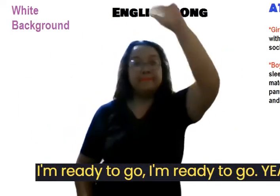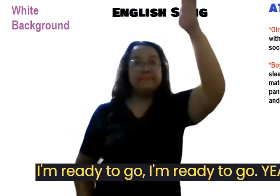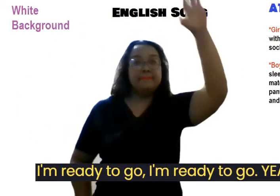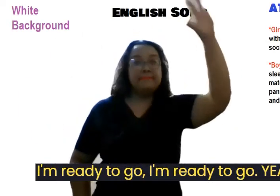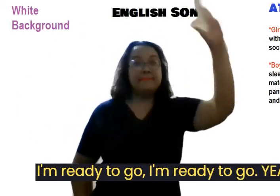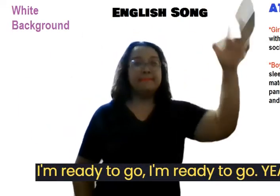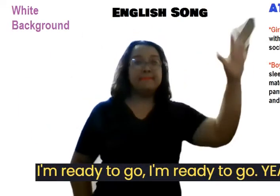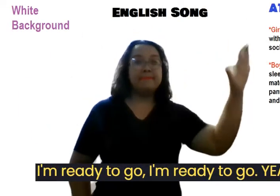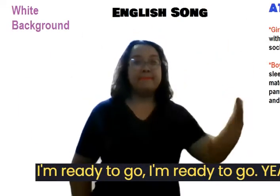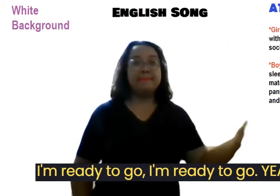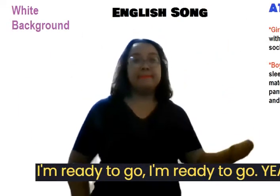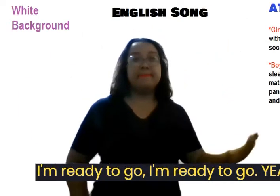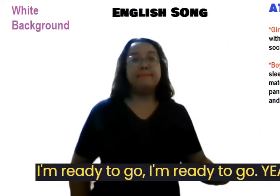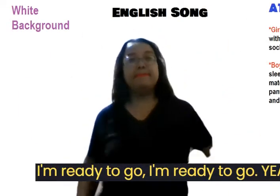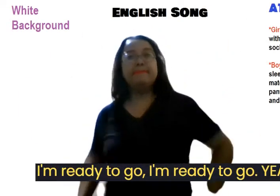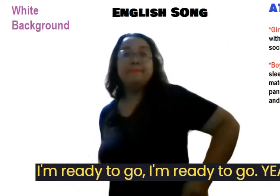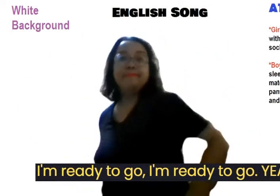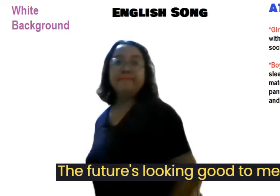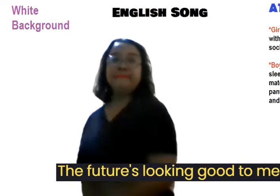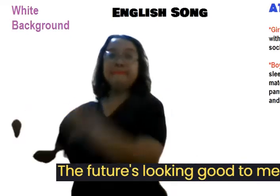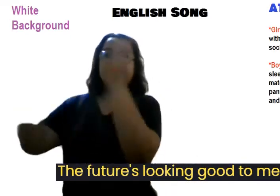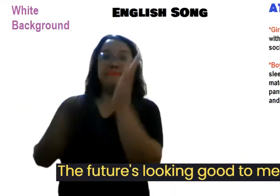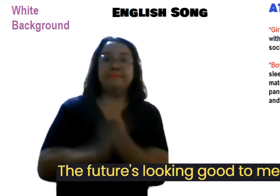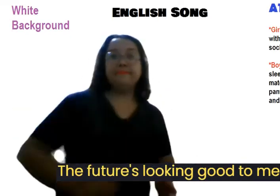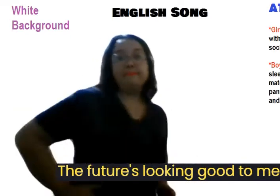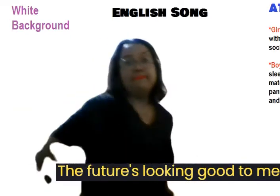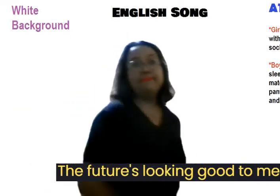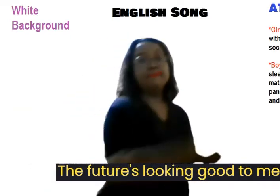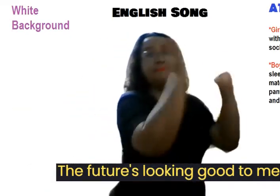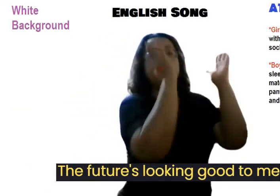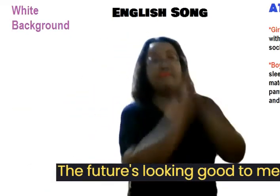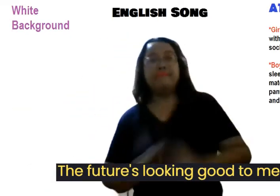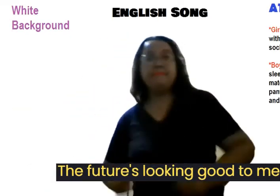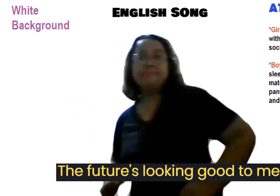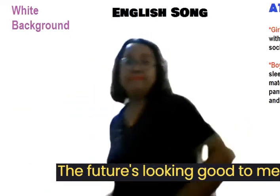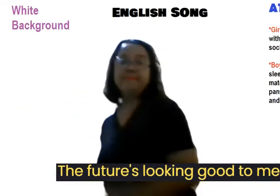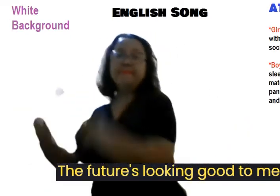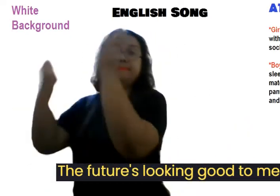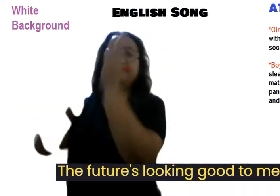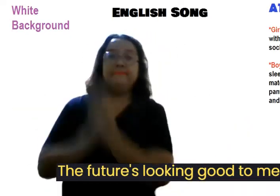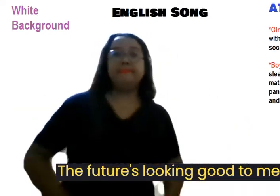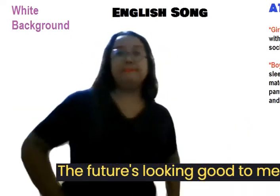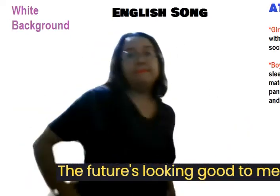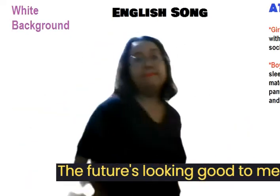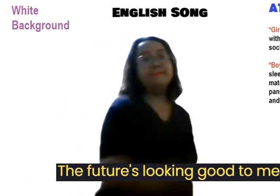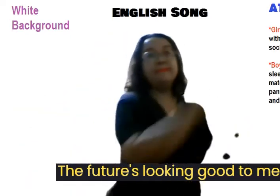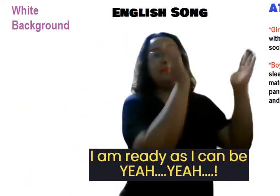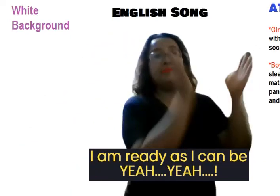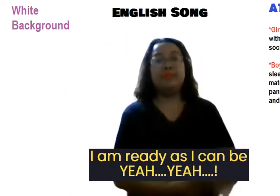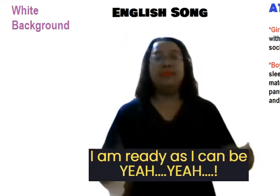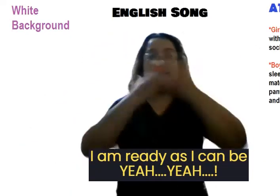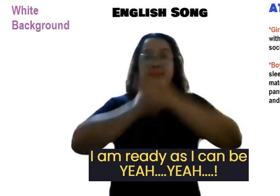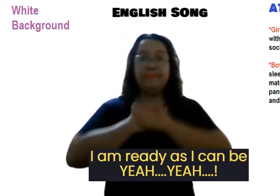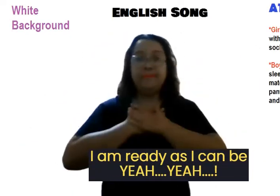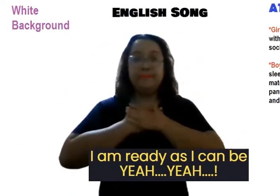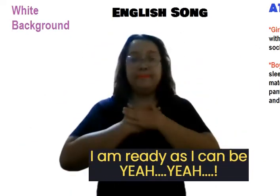ready to go. Yeah, the future's looking good to me. I'm ready